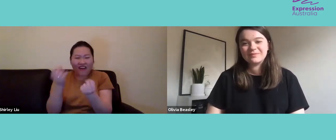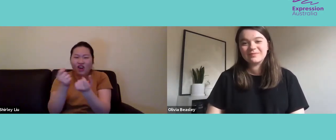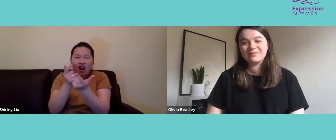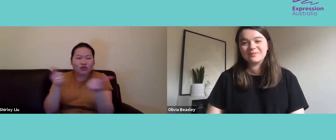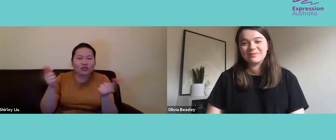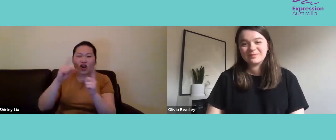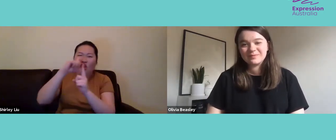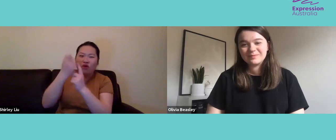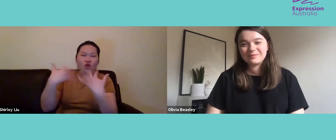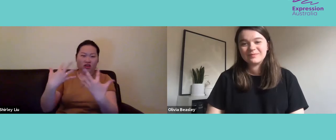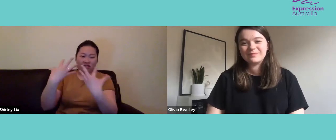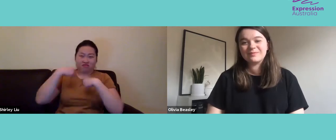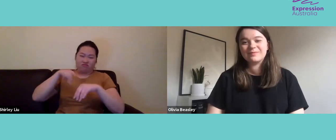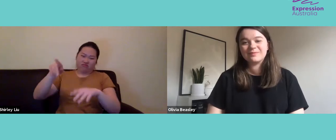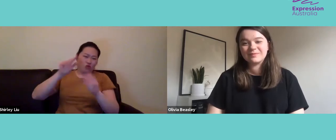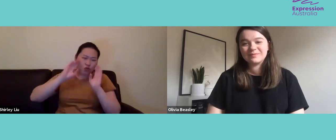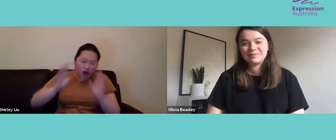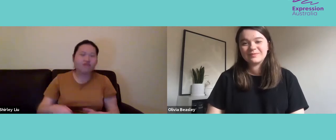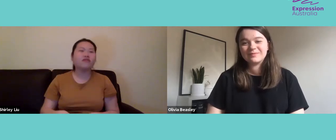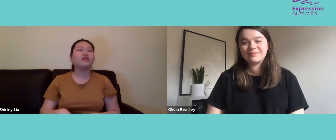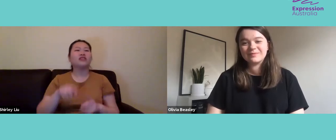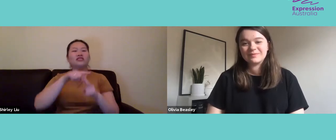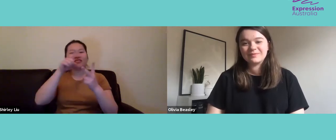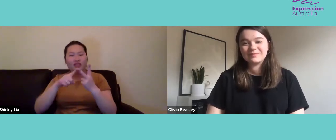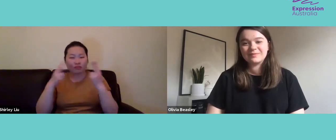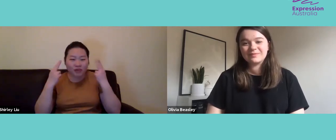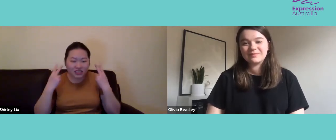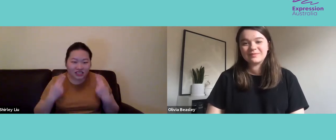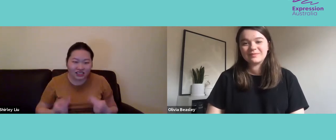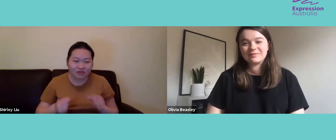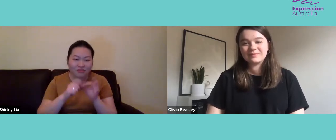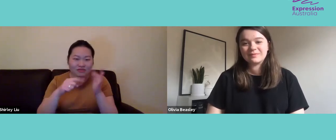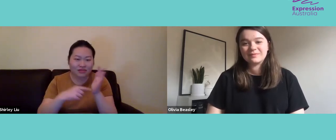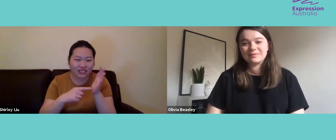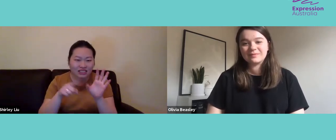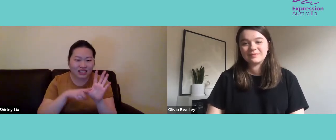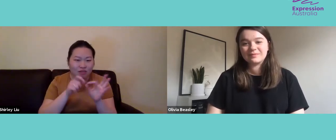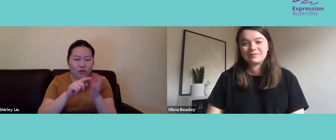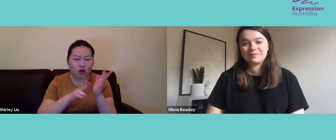could encapsulate stories within the sign language that was amazing. There was also Betty Bonzer